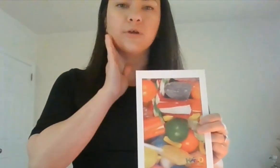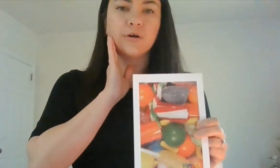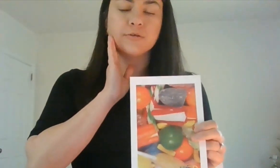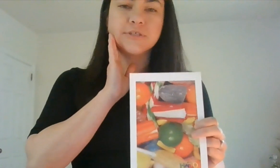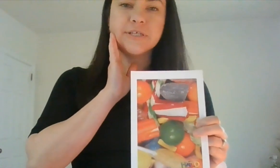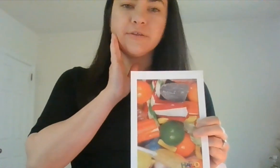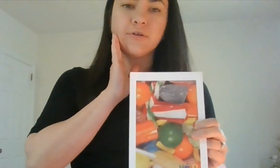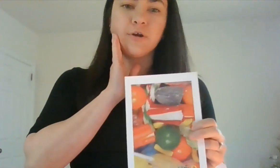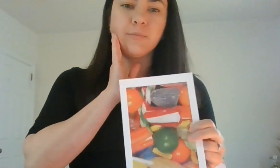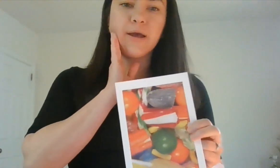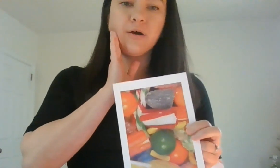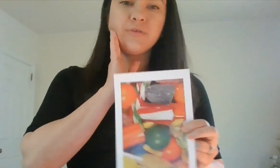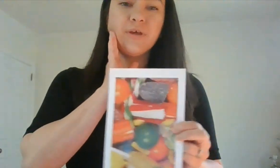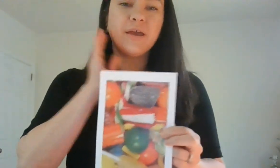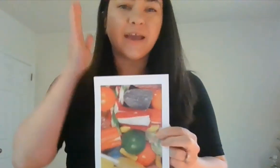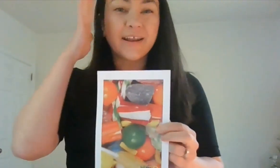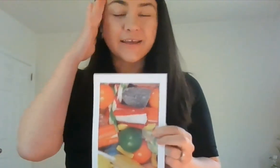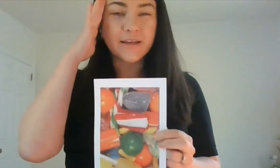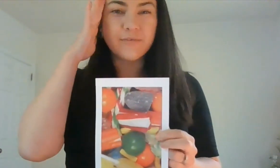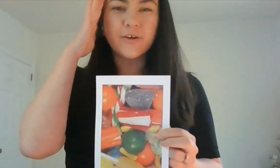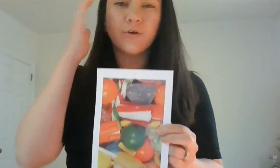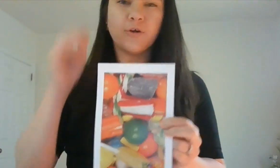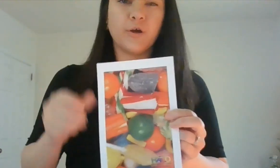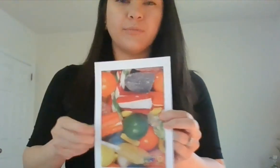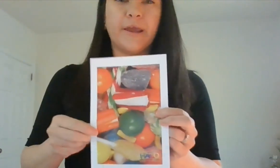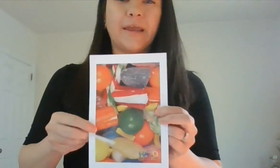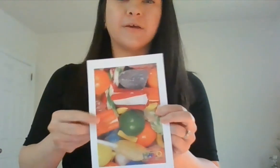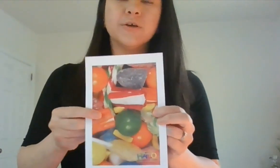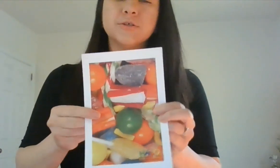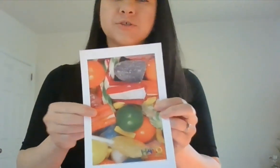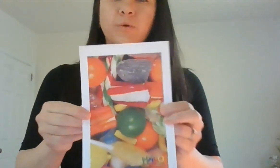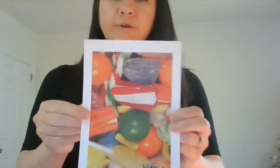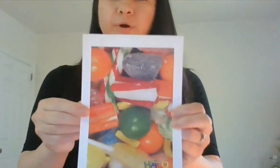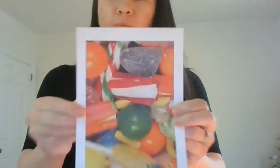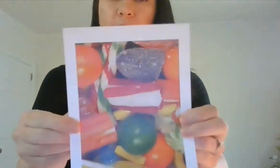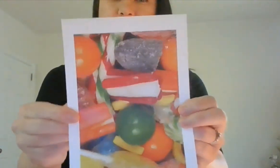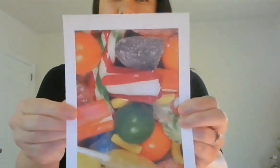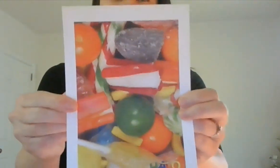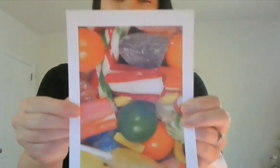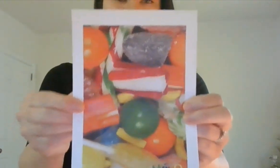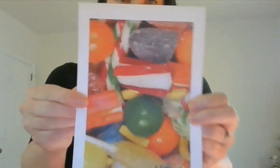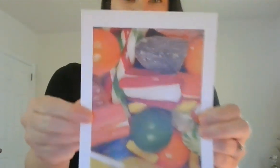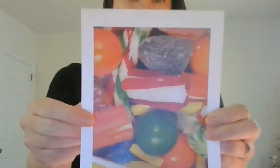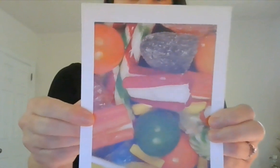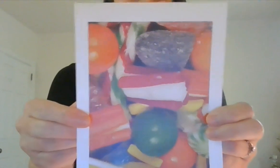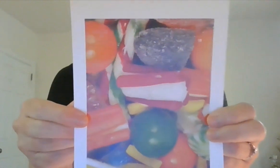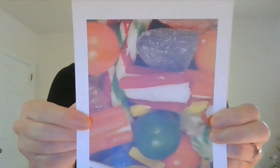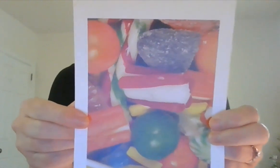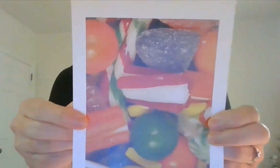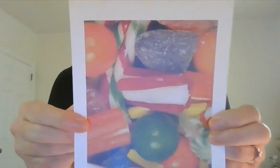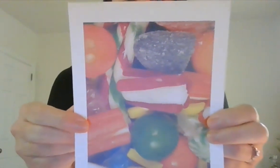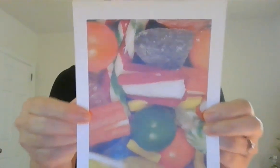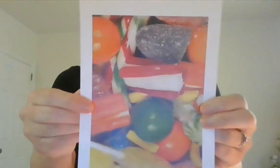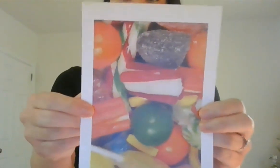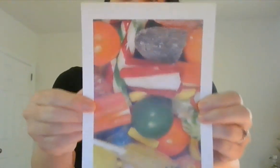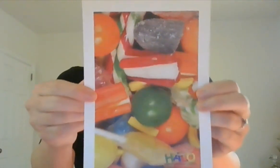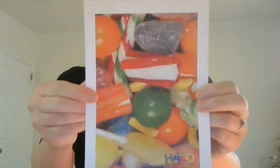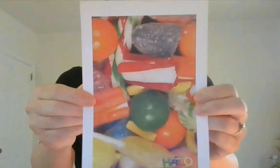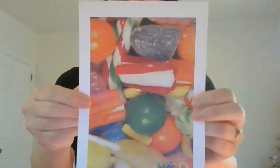our teeth and our mouth and it can even hurt our brain. So we don't want to eat candy all the time. It's okay to